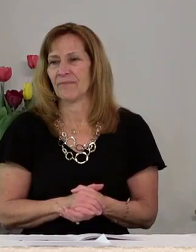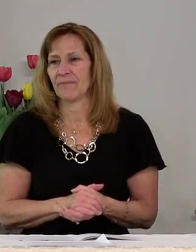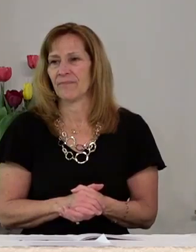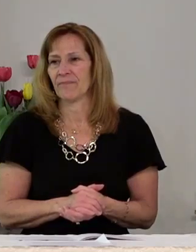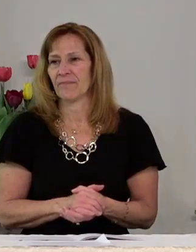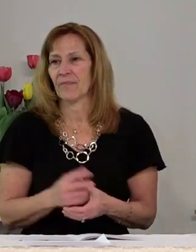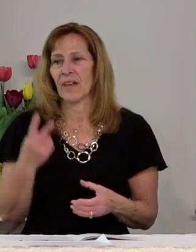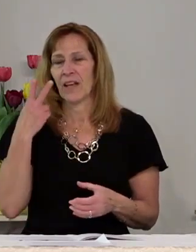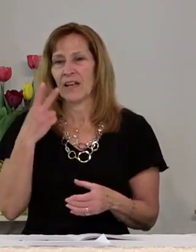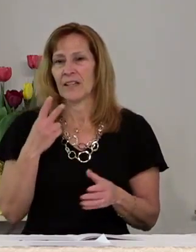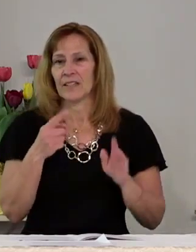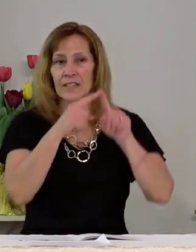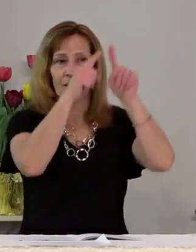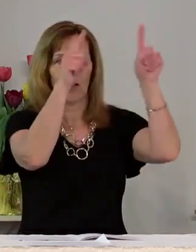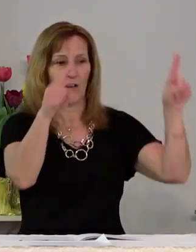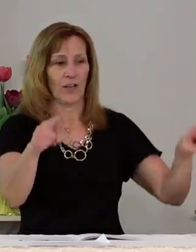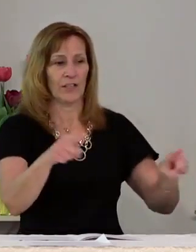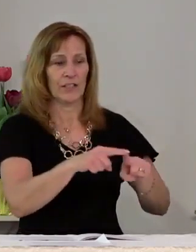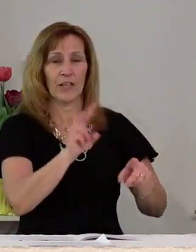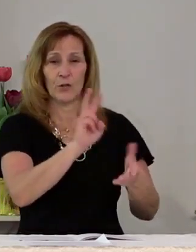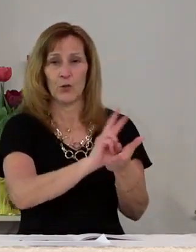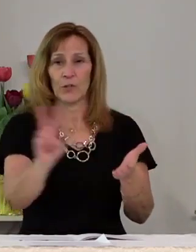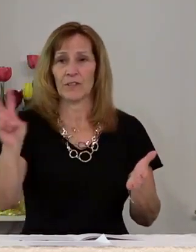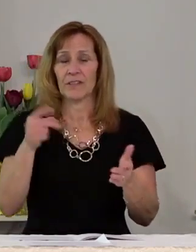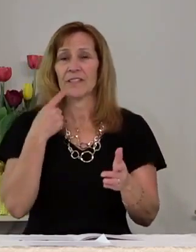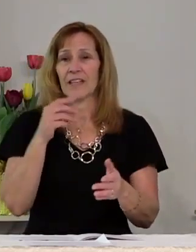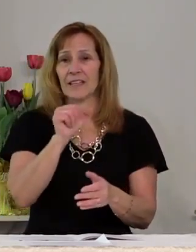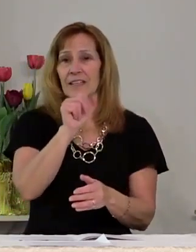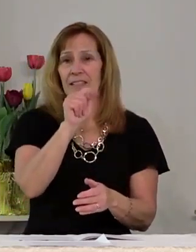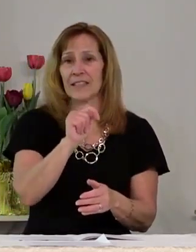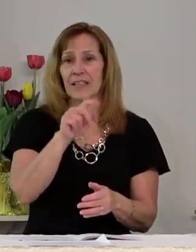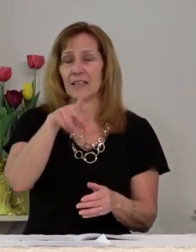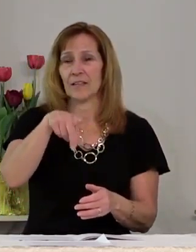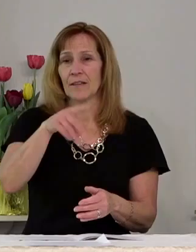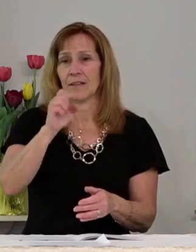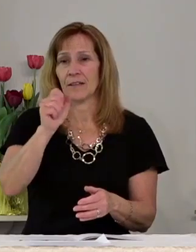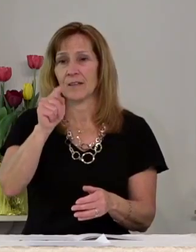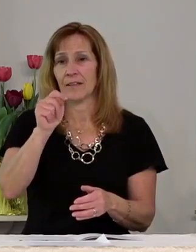I saw a sign a few weeks ago that said St. Patrick is coming